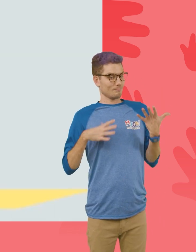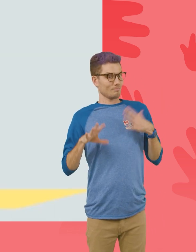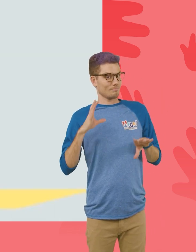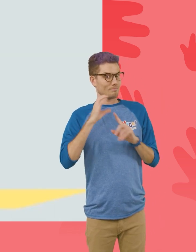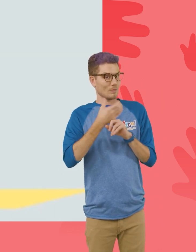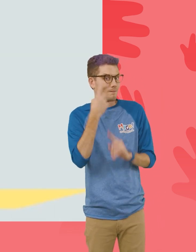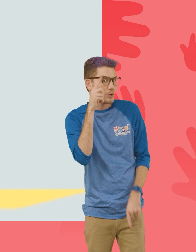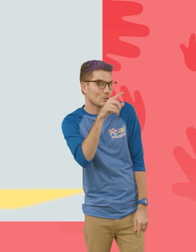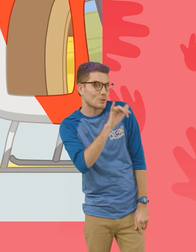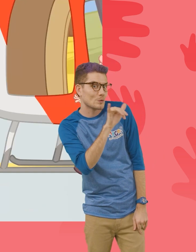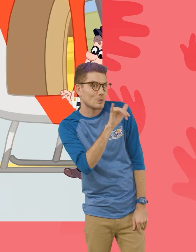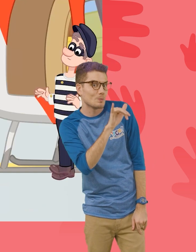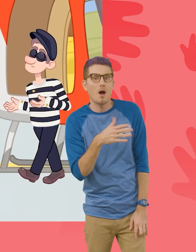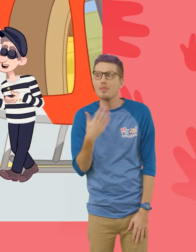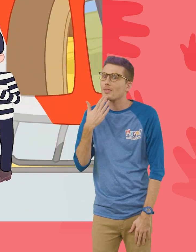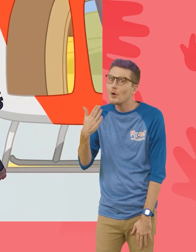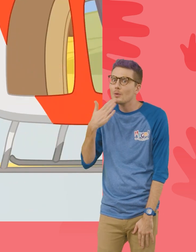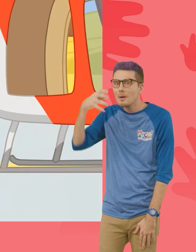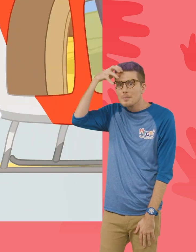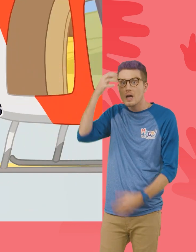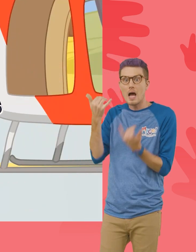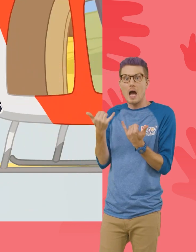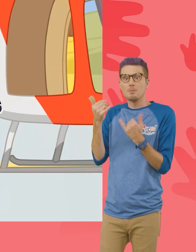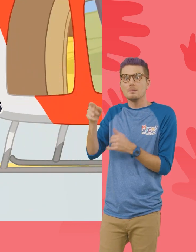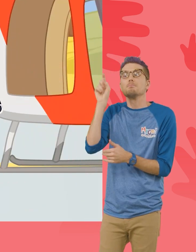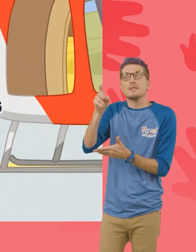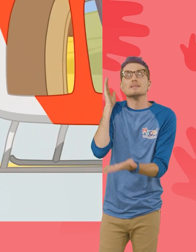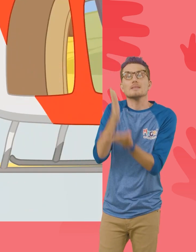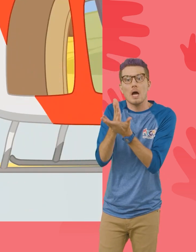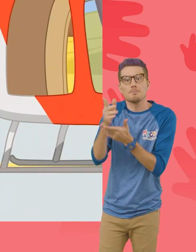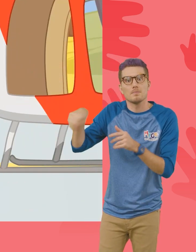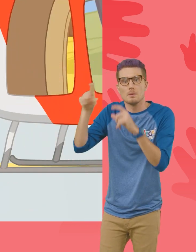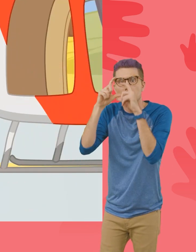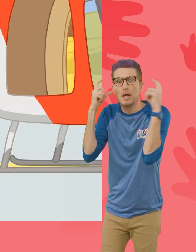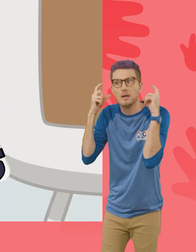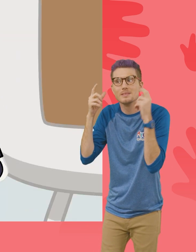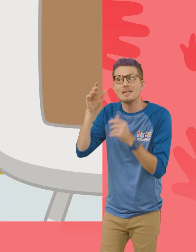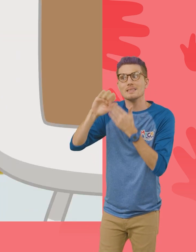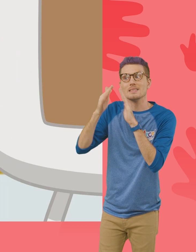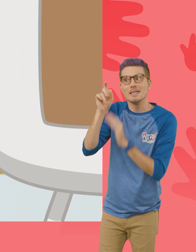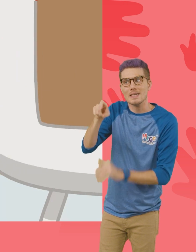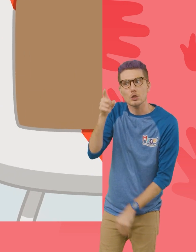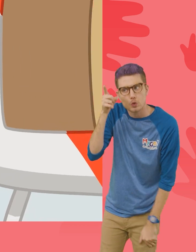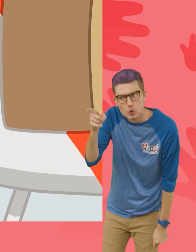you too! Thank you, Mila. Now you have to stop those bandits. The city needs you.